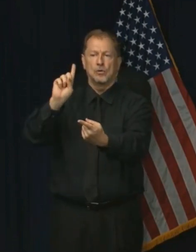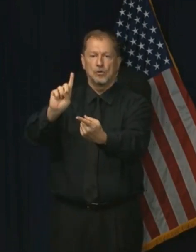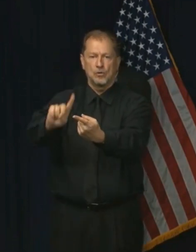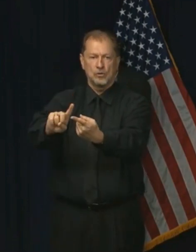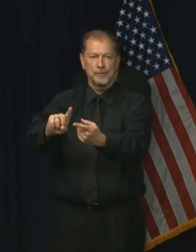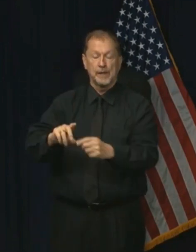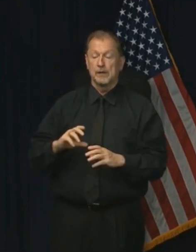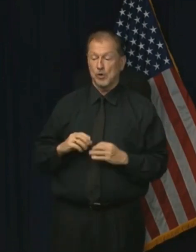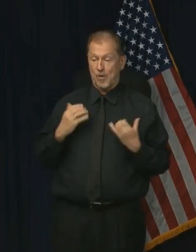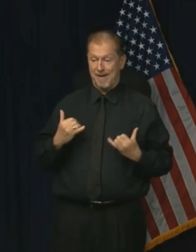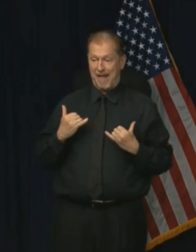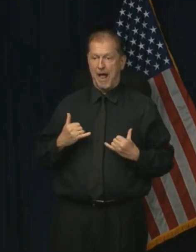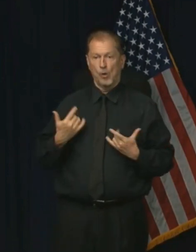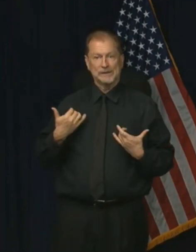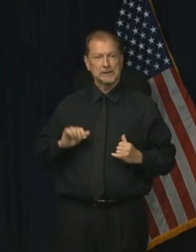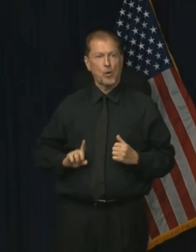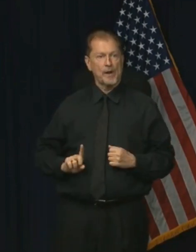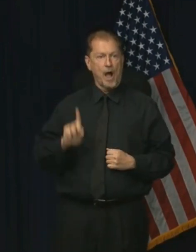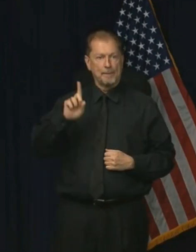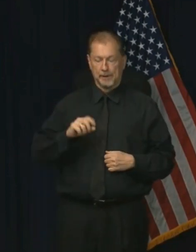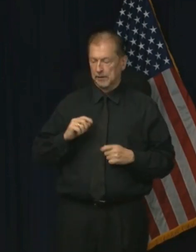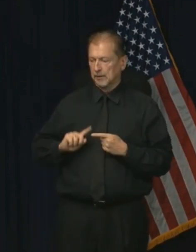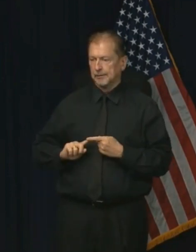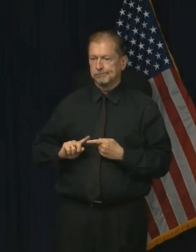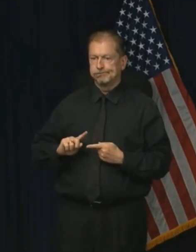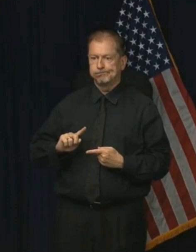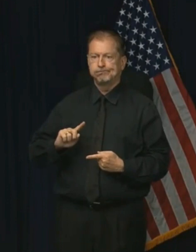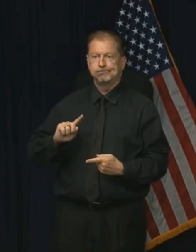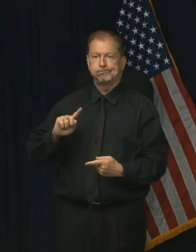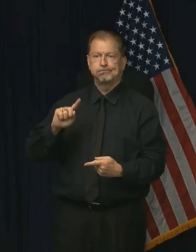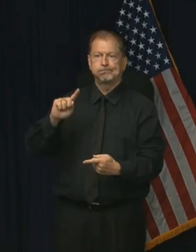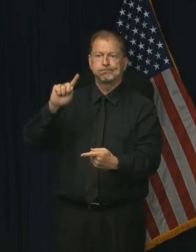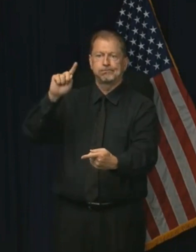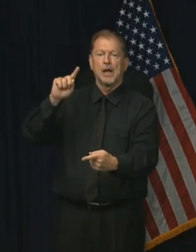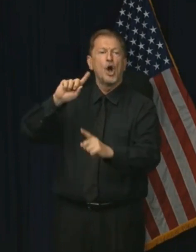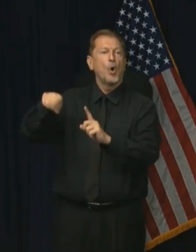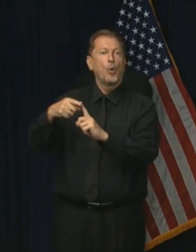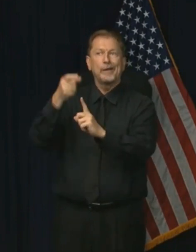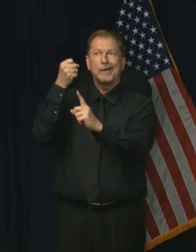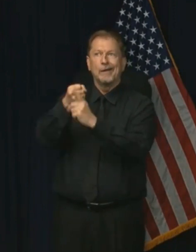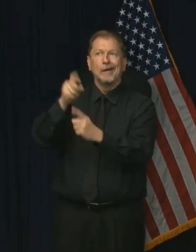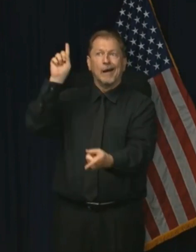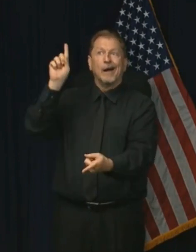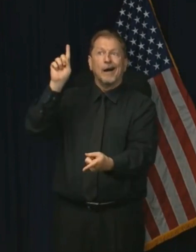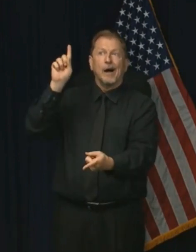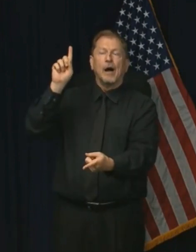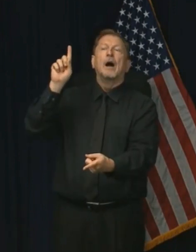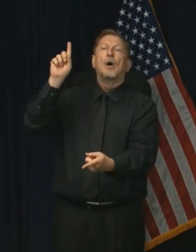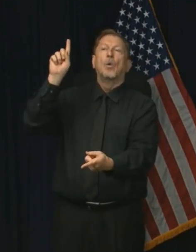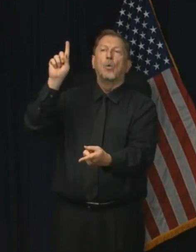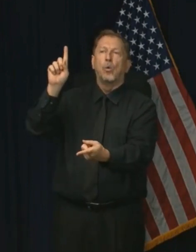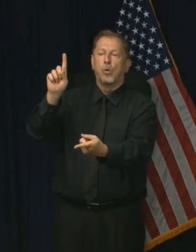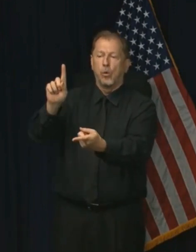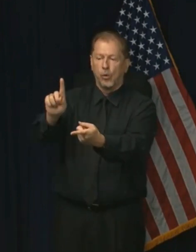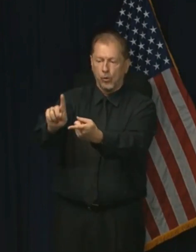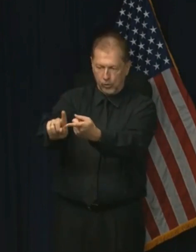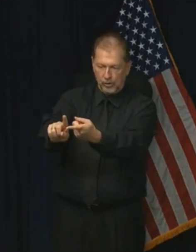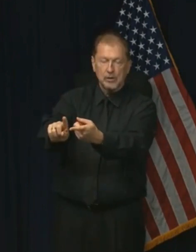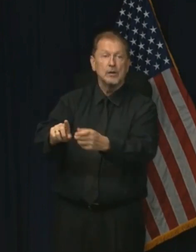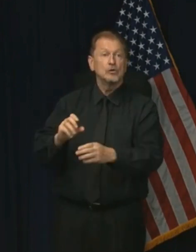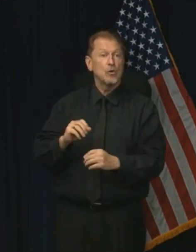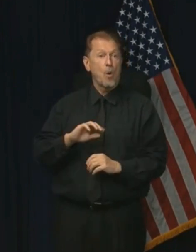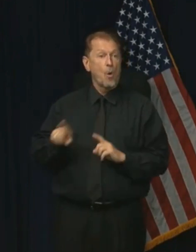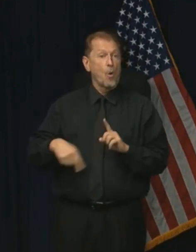their best educated look at what date seems appropriate, and this is the best